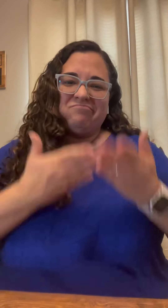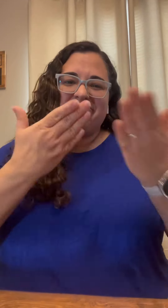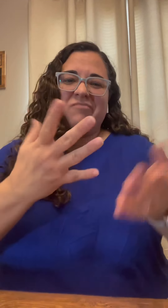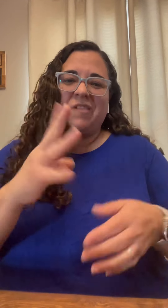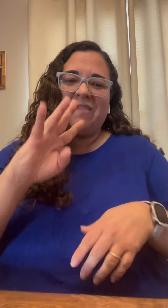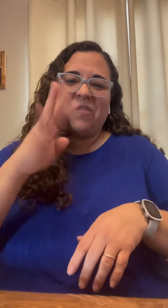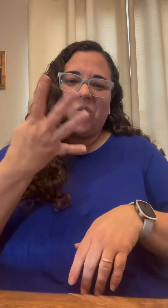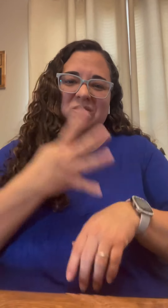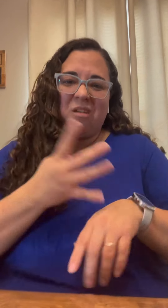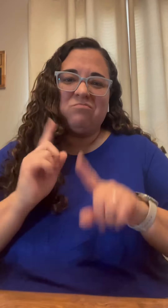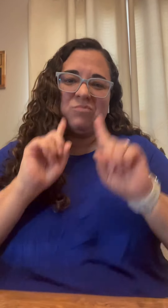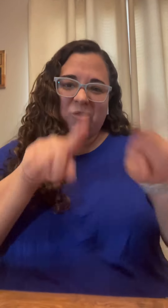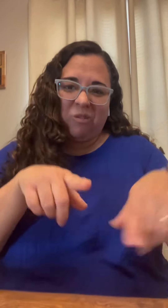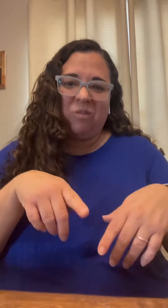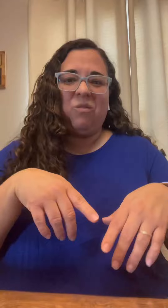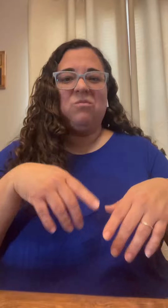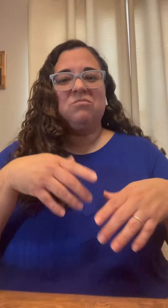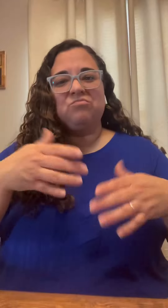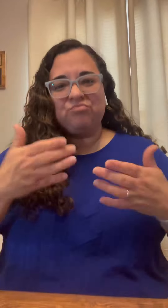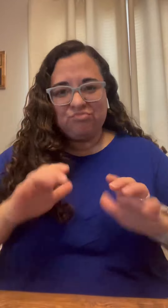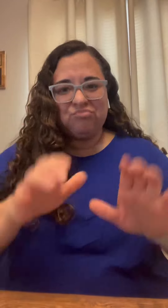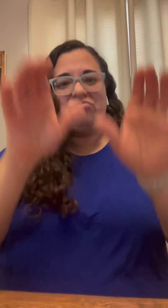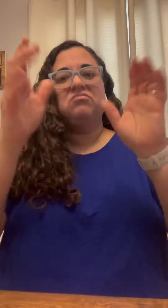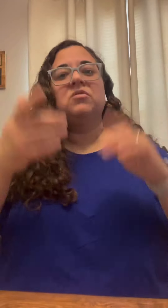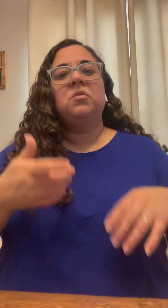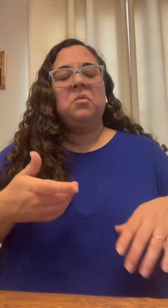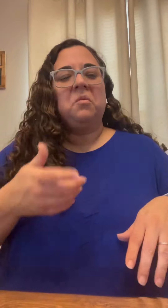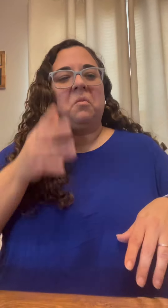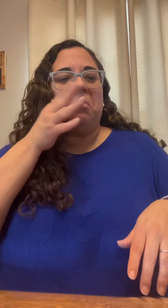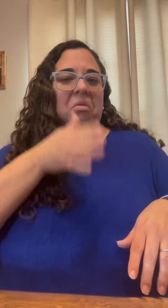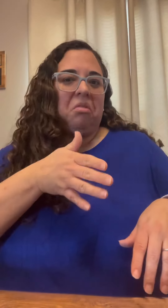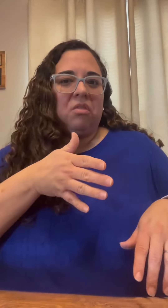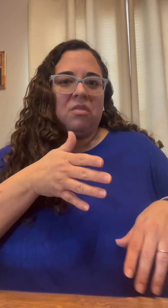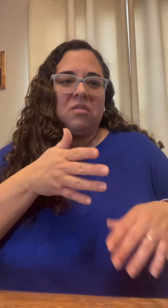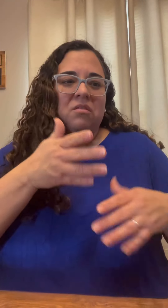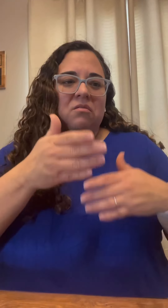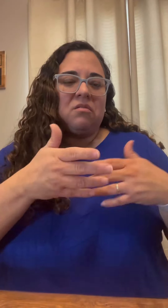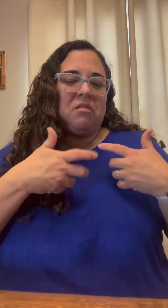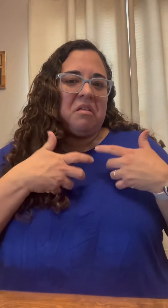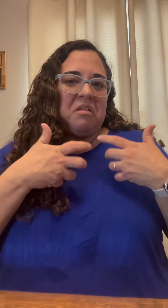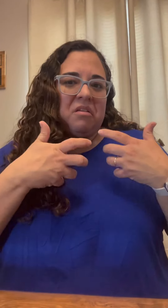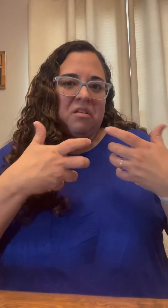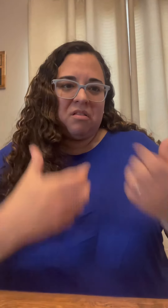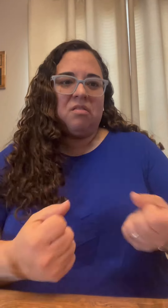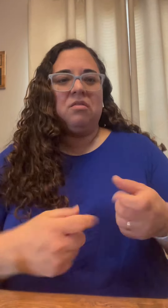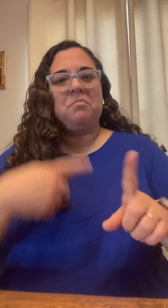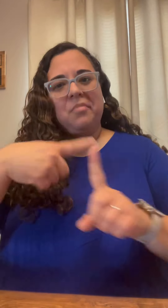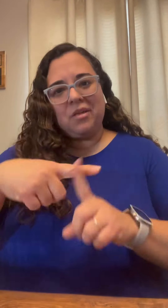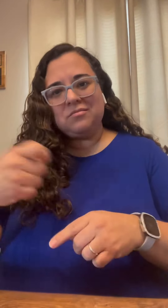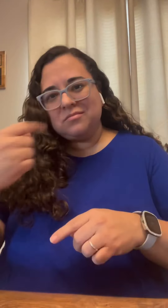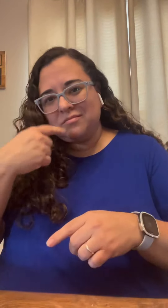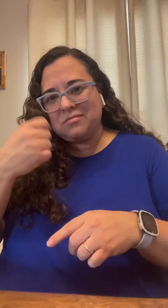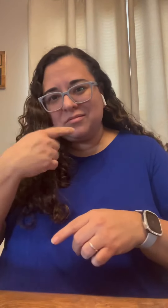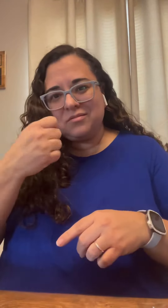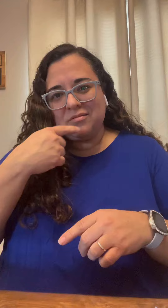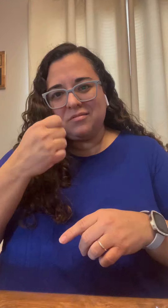so much better and she said after four times of going i should you know start to recover